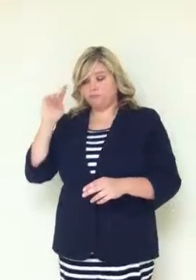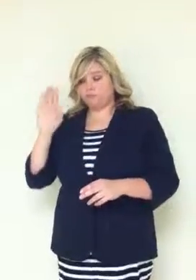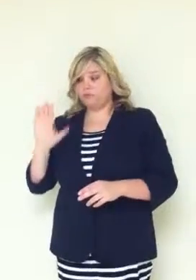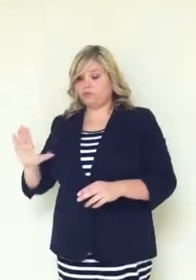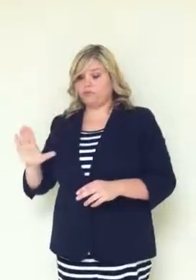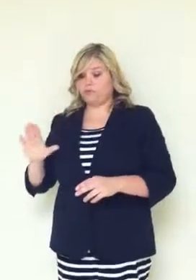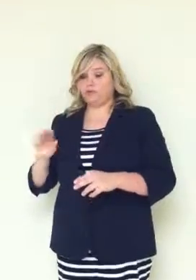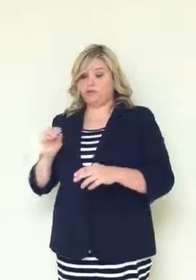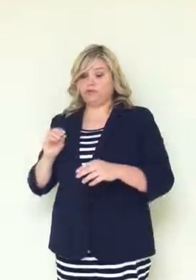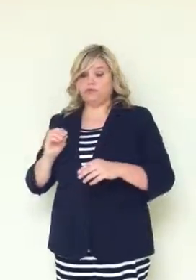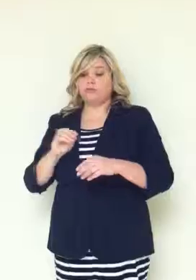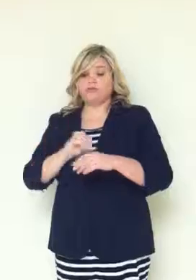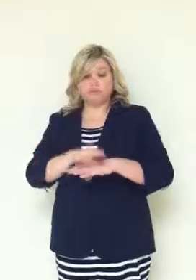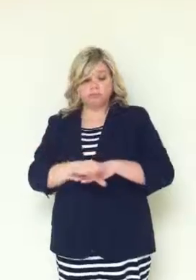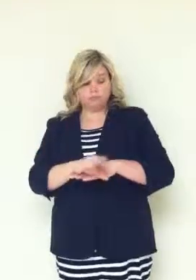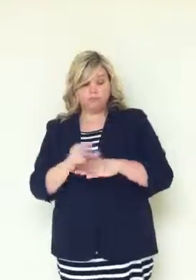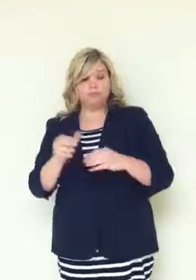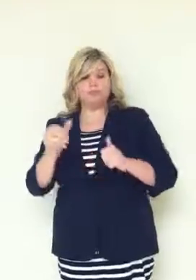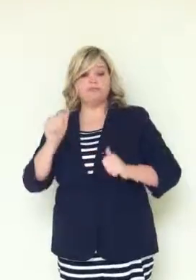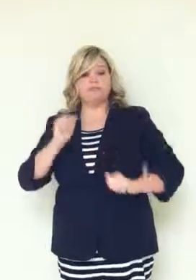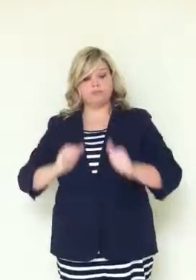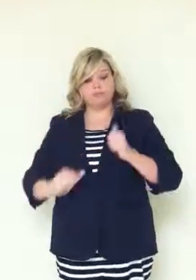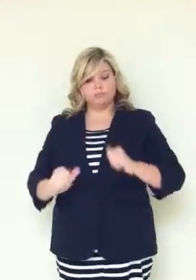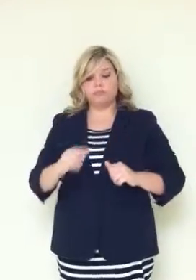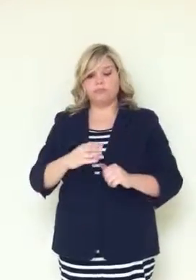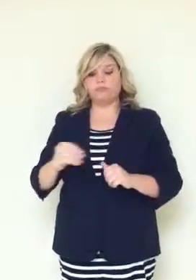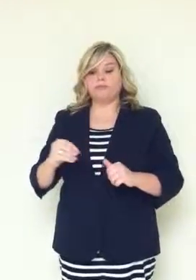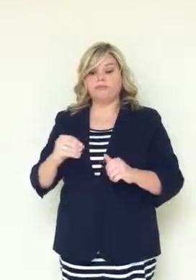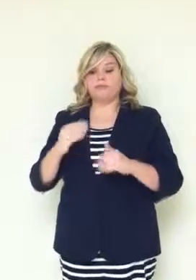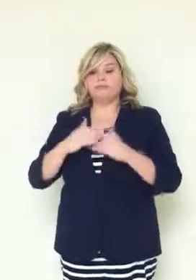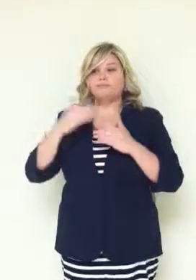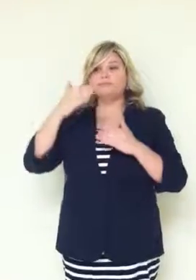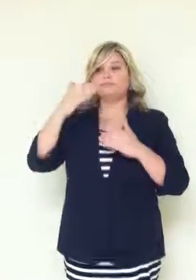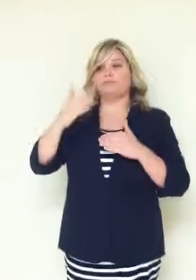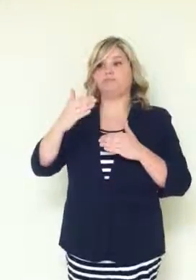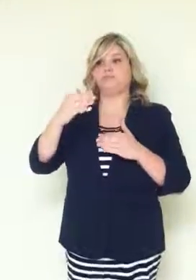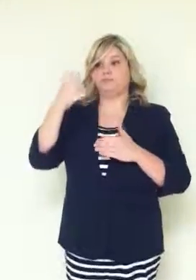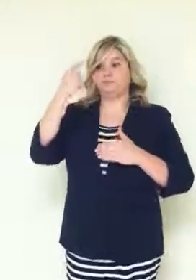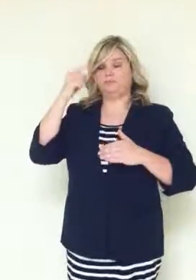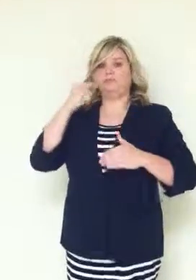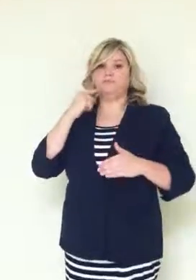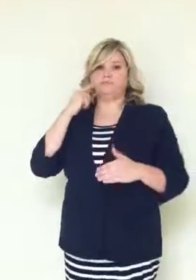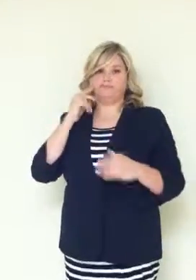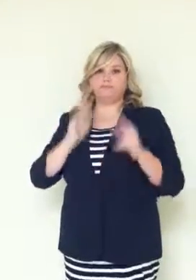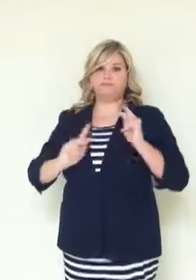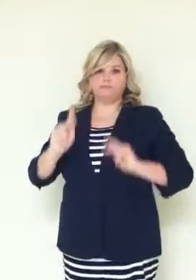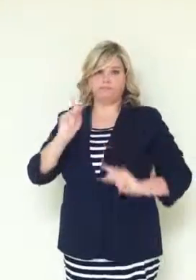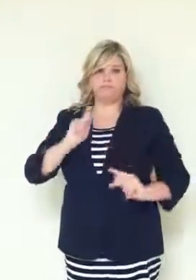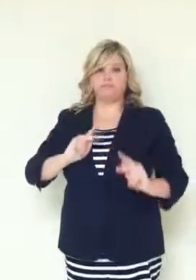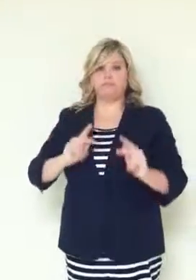with the Bernard Bragg